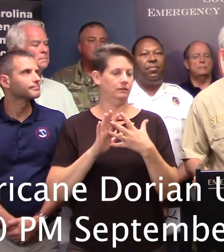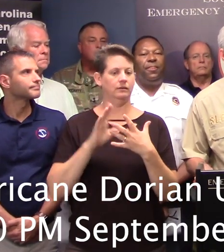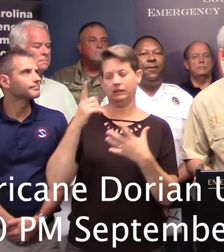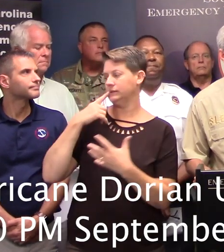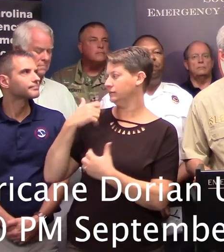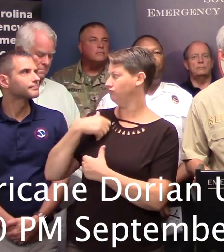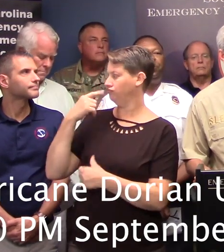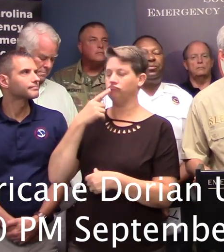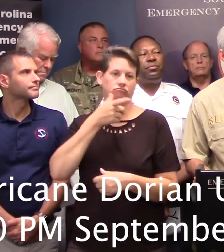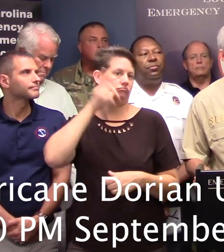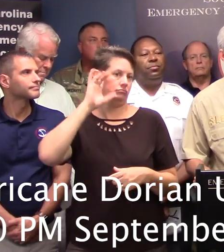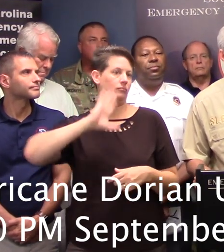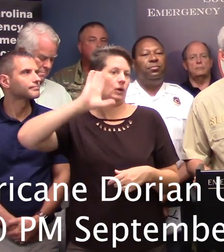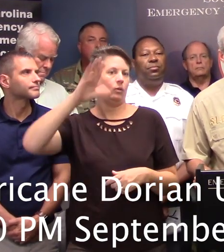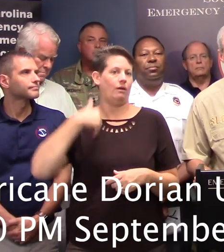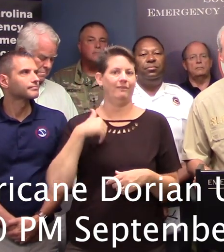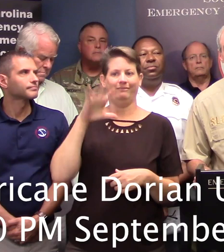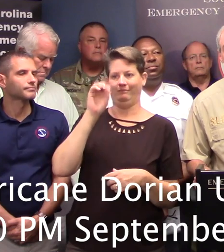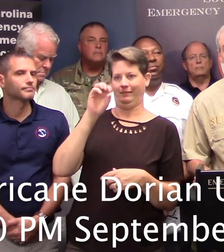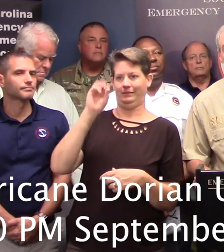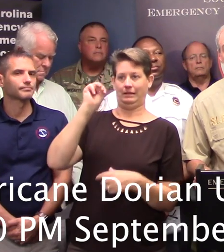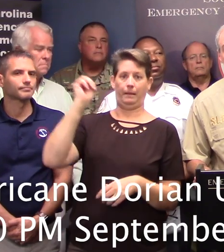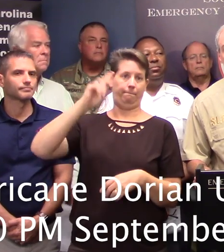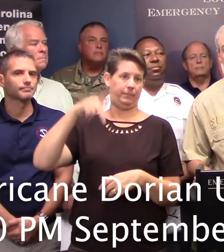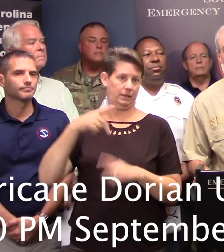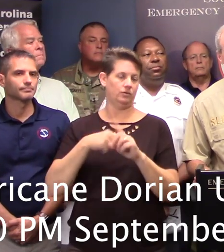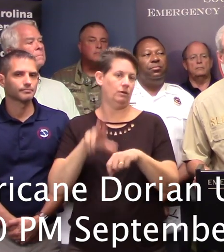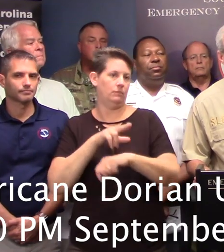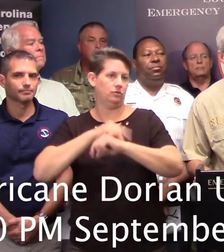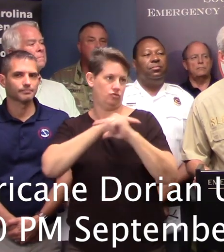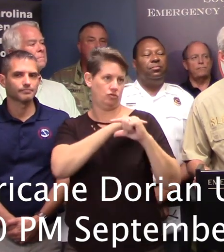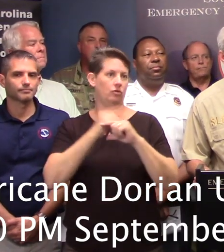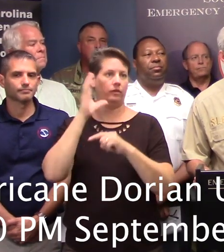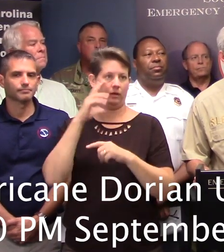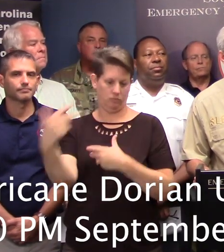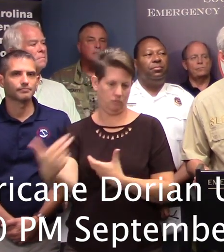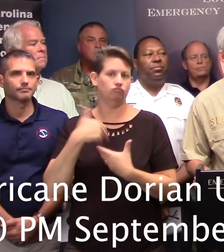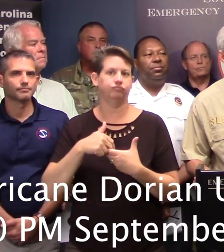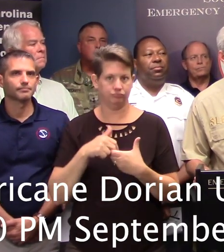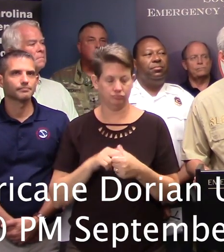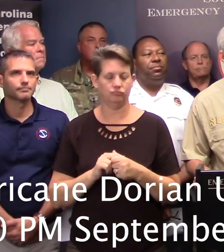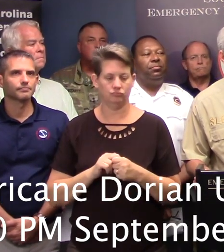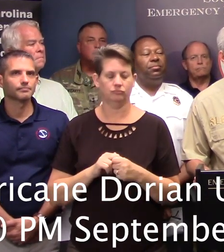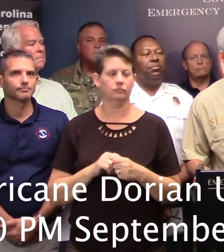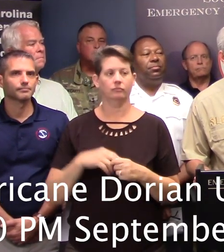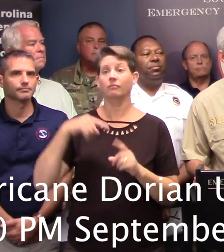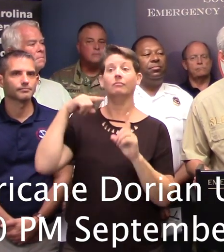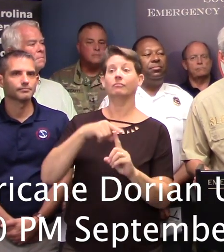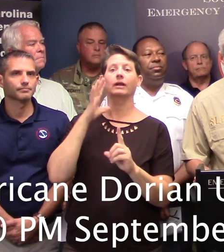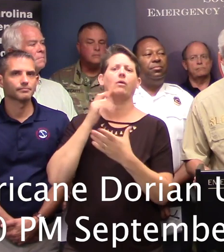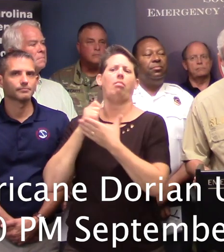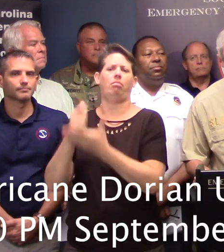general stated earlier, we'll have 50 MPs from the National Guard that will be joining this effort to support local law